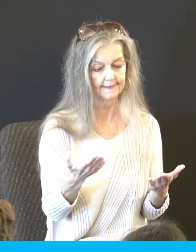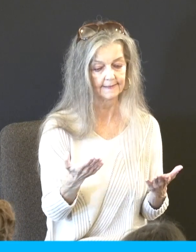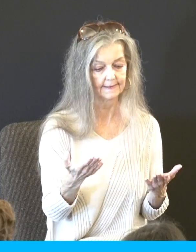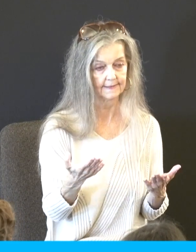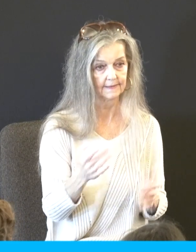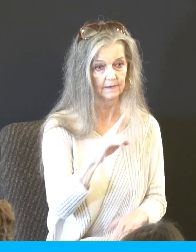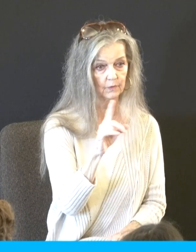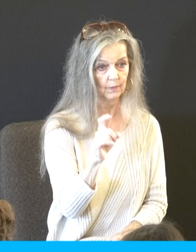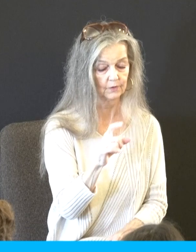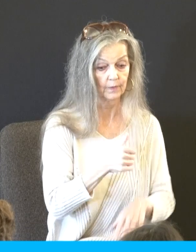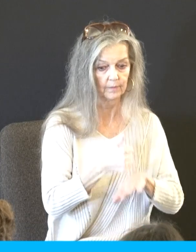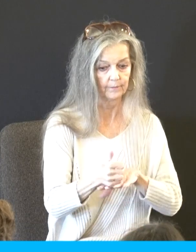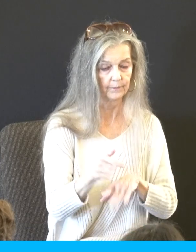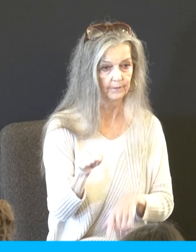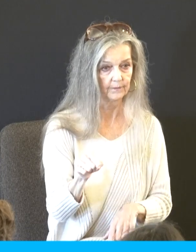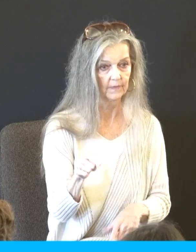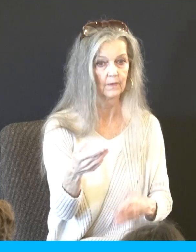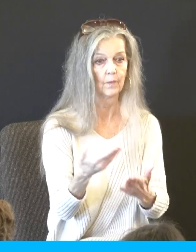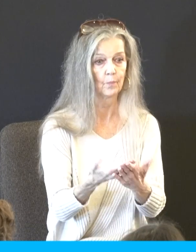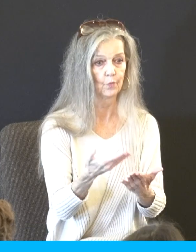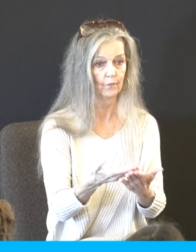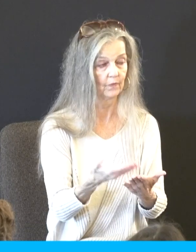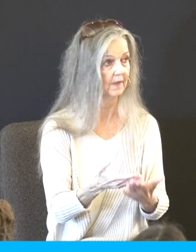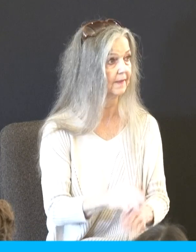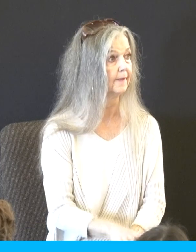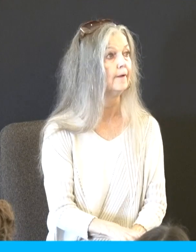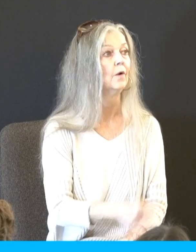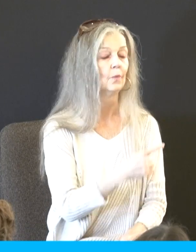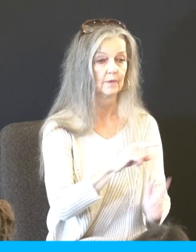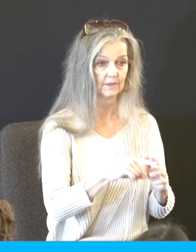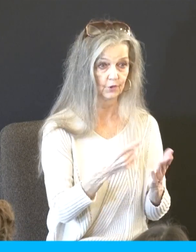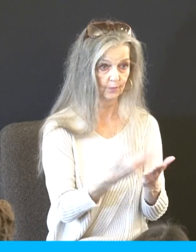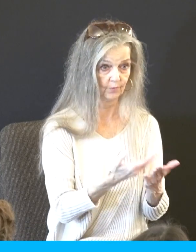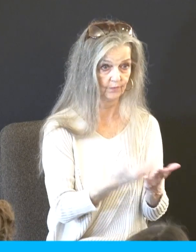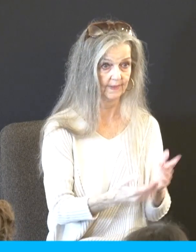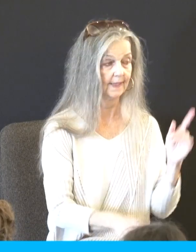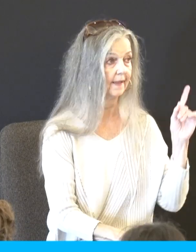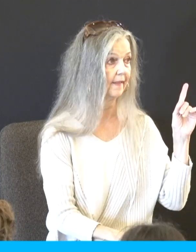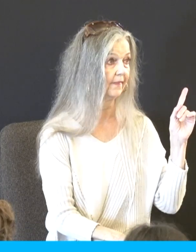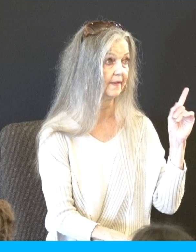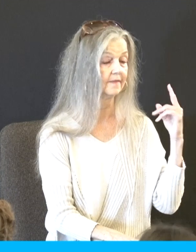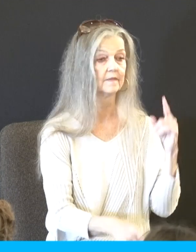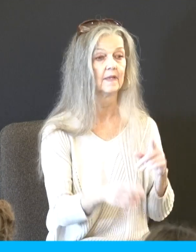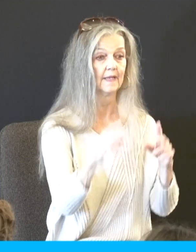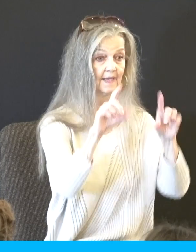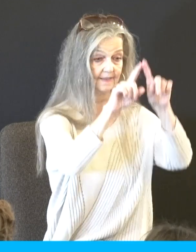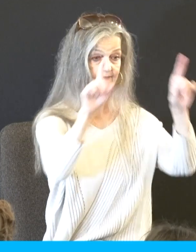accusation is, prove it. Okay. Let's start proving it. This, again, signs in Saudi Arabia. These are historical